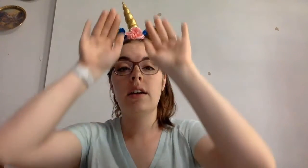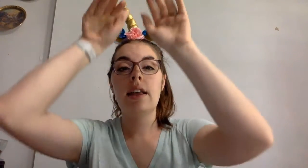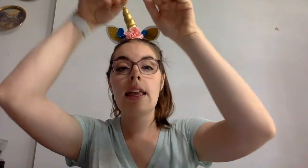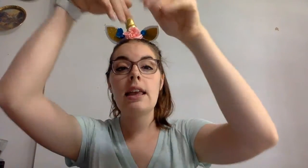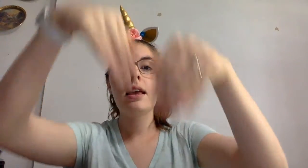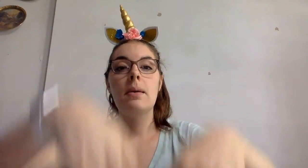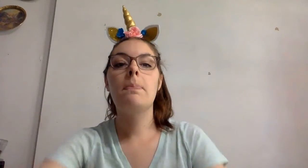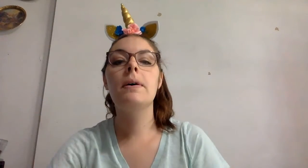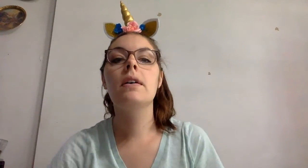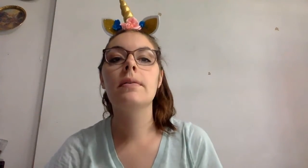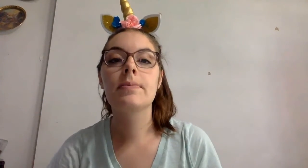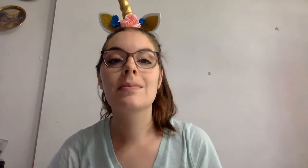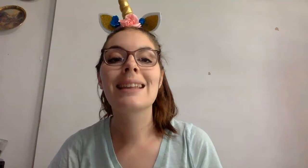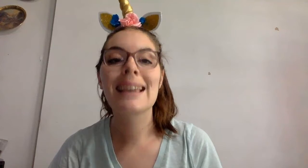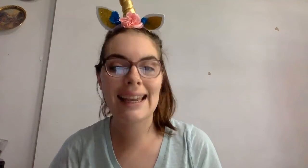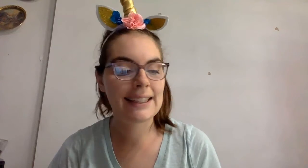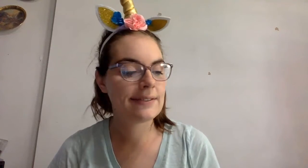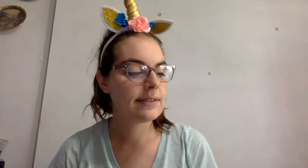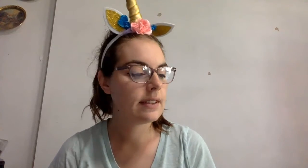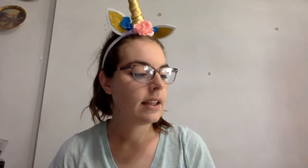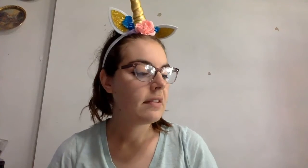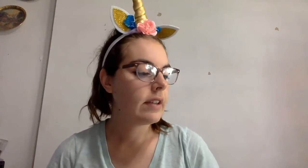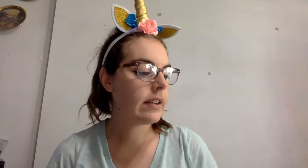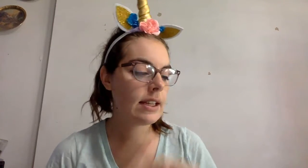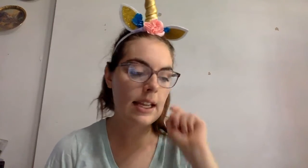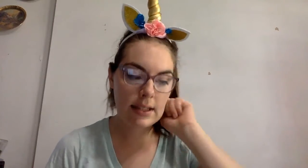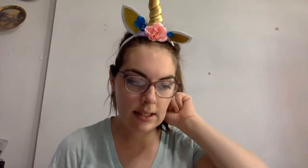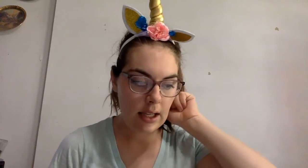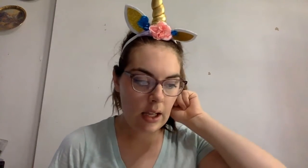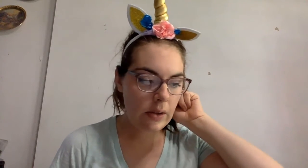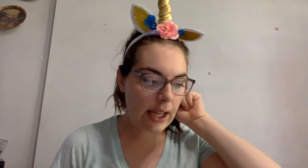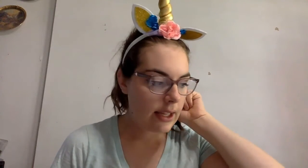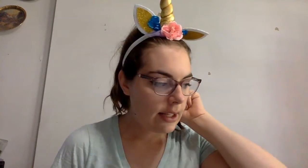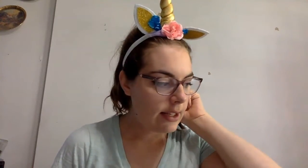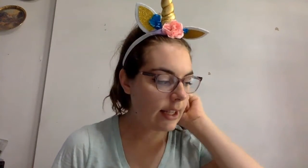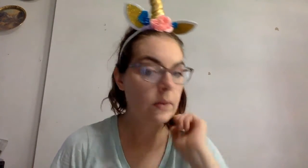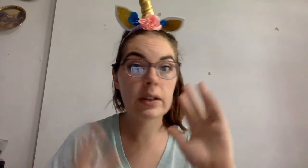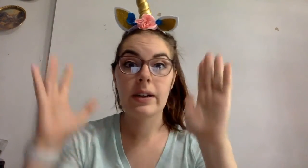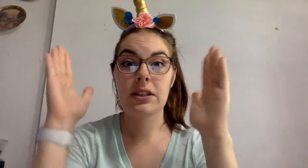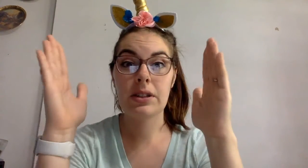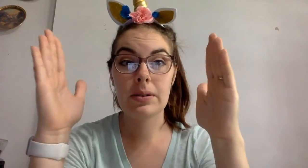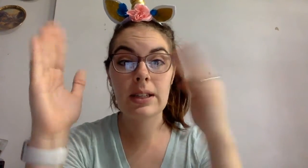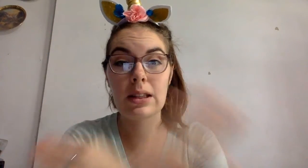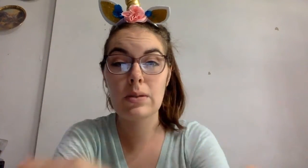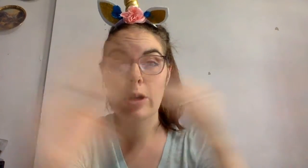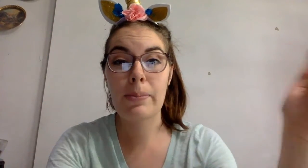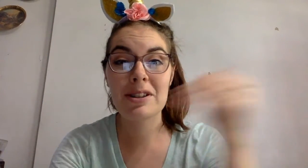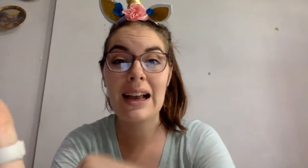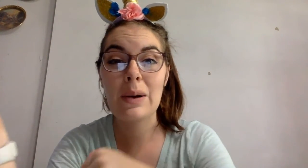-e-p. E. Very nice. Okay. Now we're going to get those choppers out.